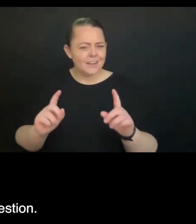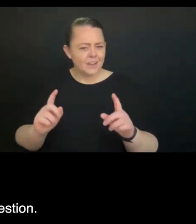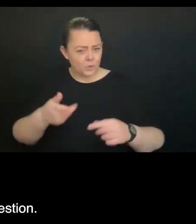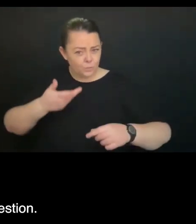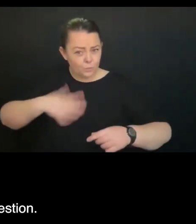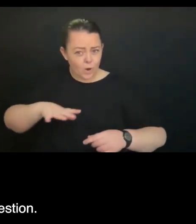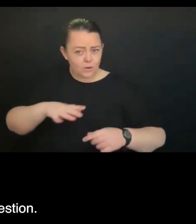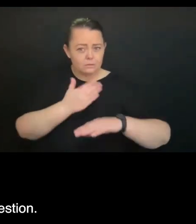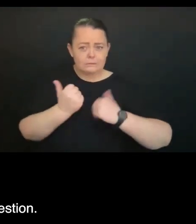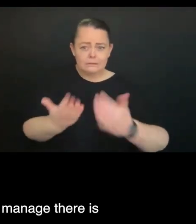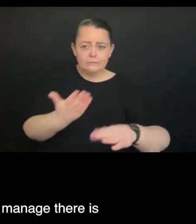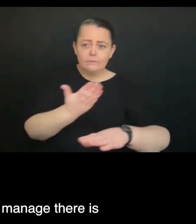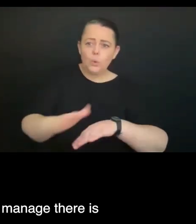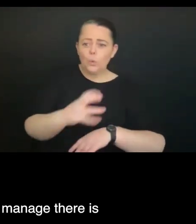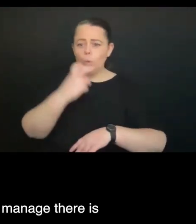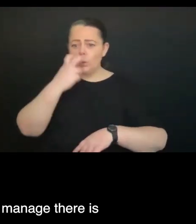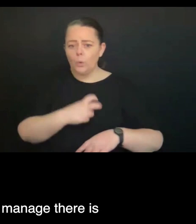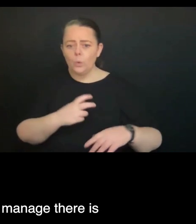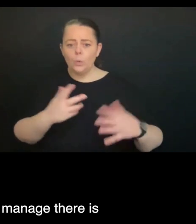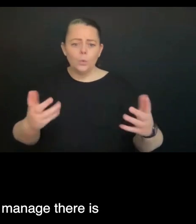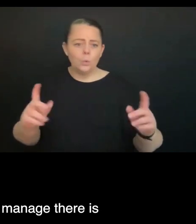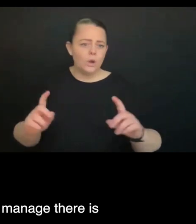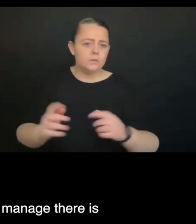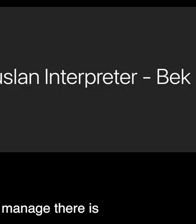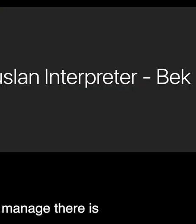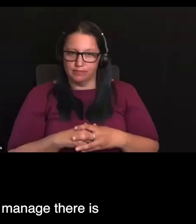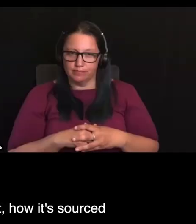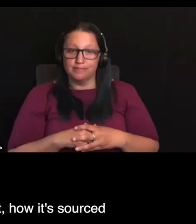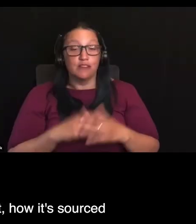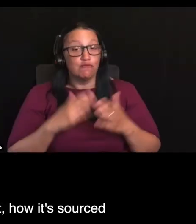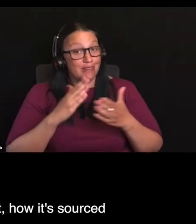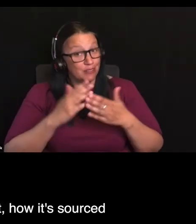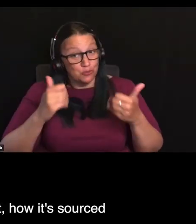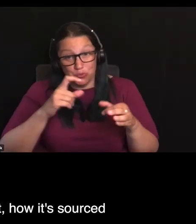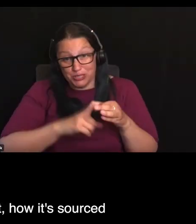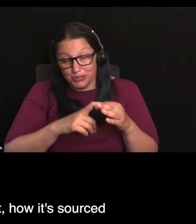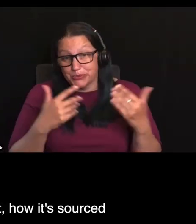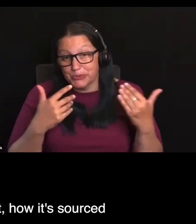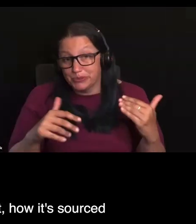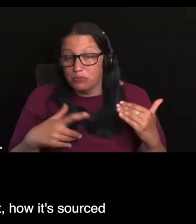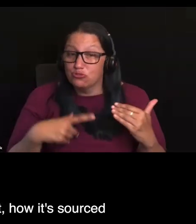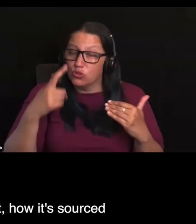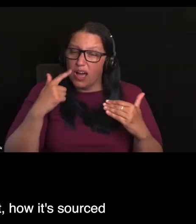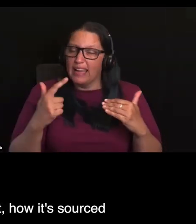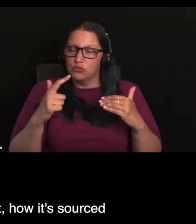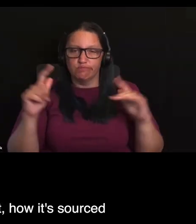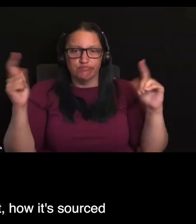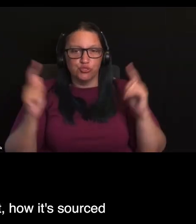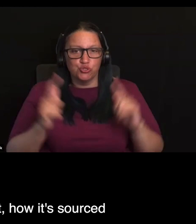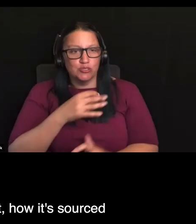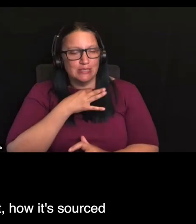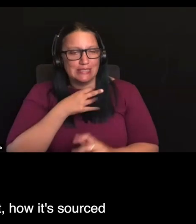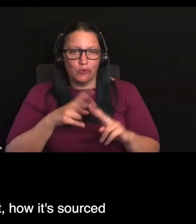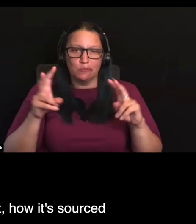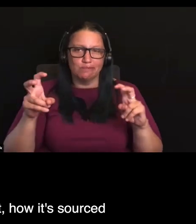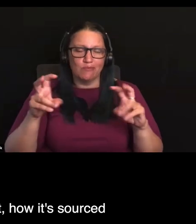That's a really good question. Look, I think what we are trying to manage there is the risk of substandard equipment, how it's